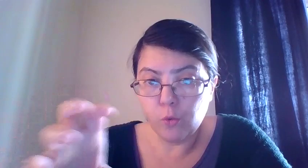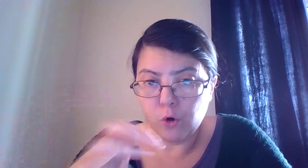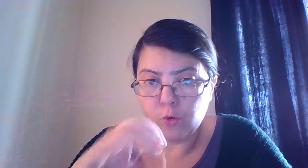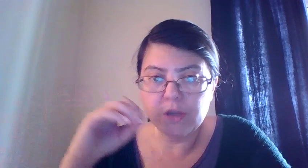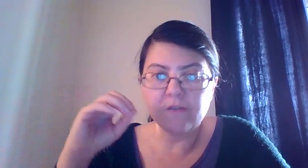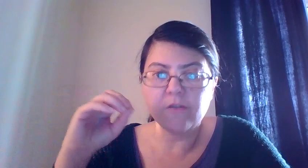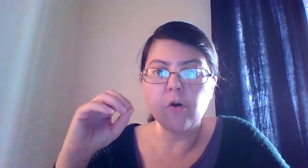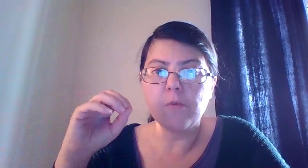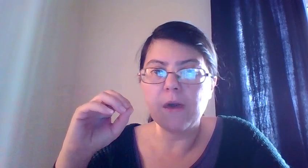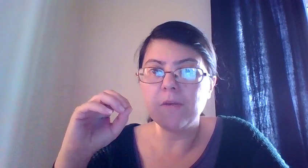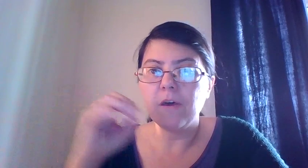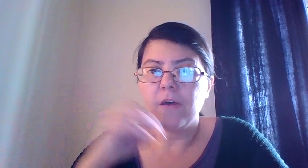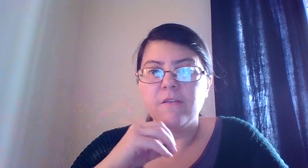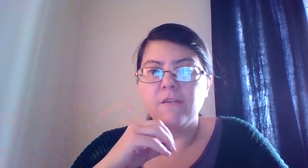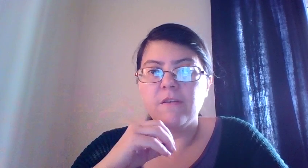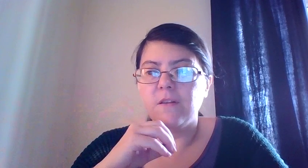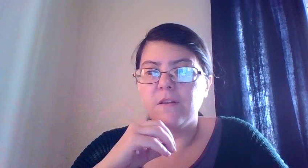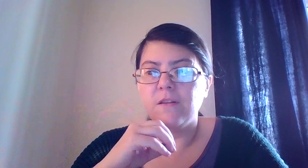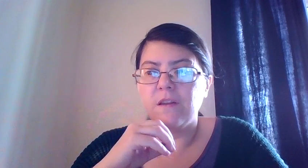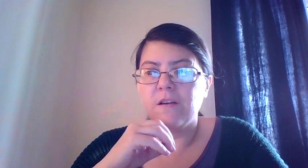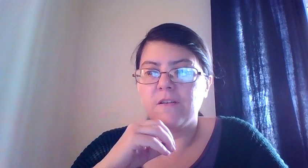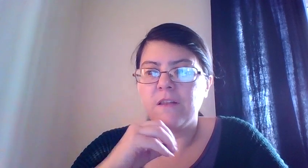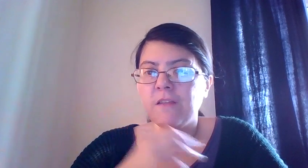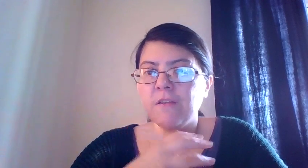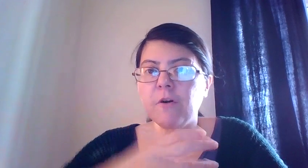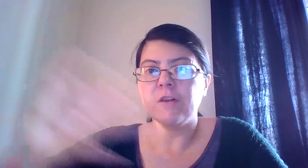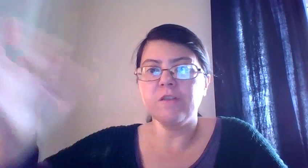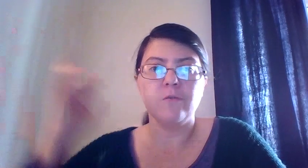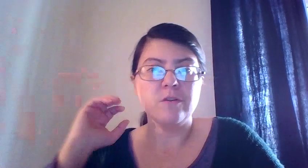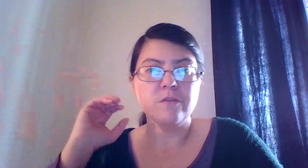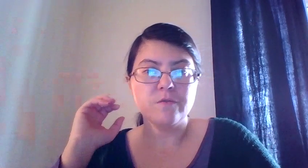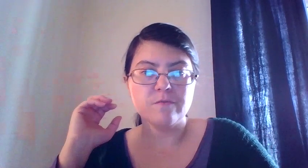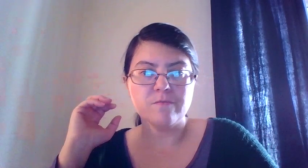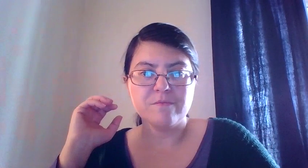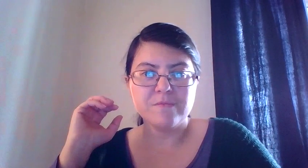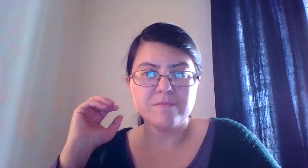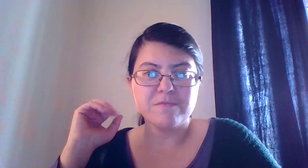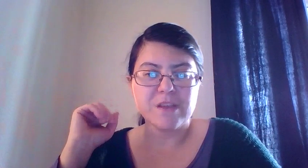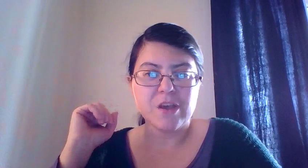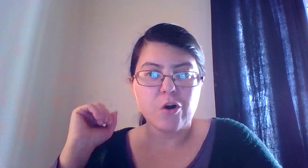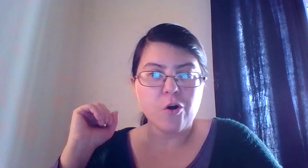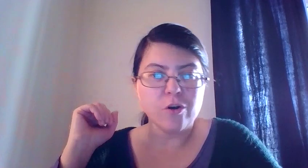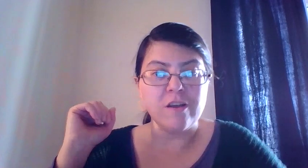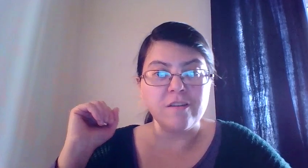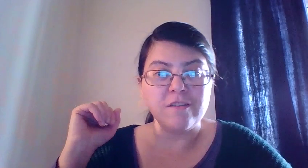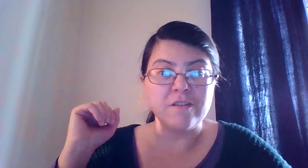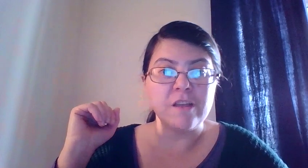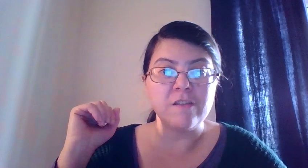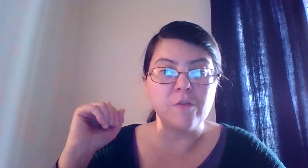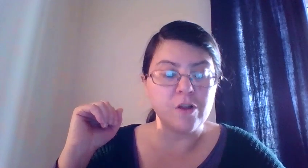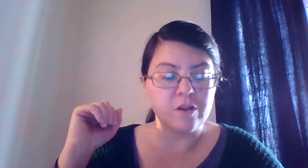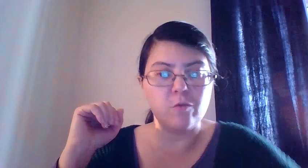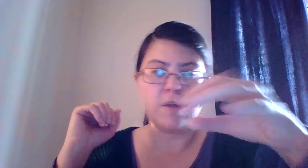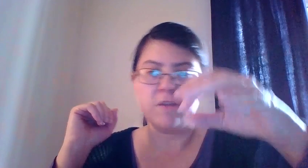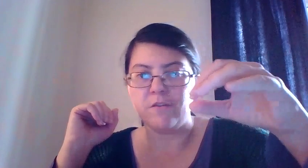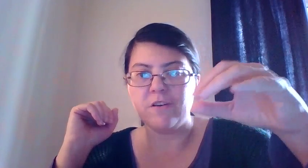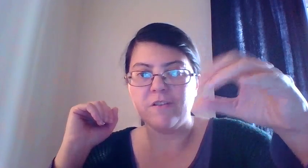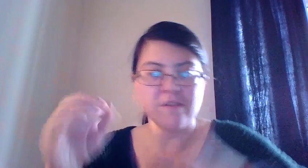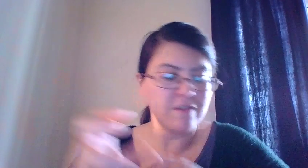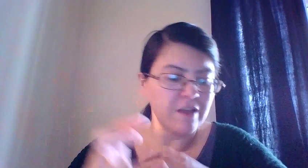work with. So, maybe there's lots of colleagues who leave, or there's lots of colleagues who enter. There's like,